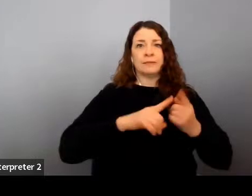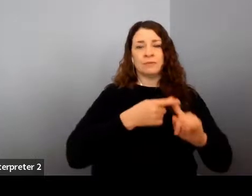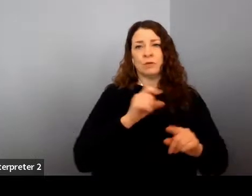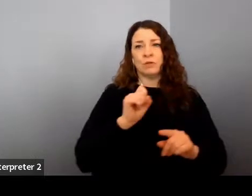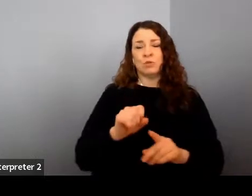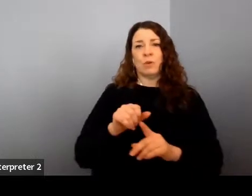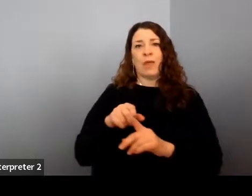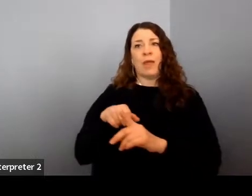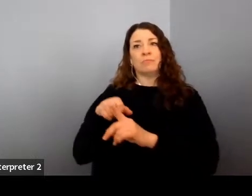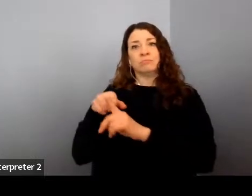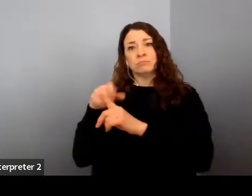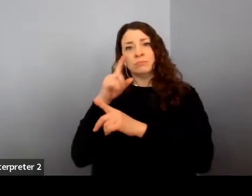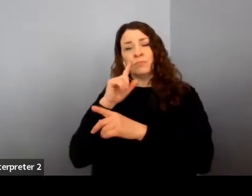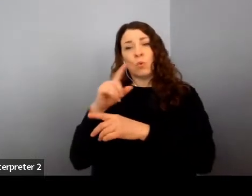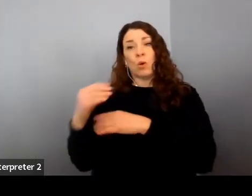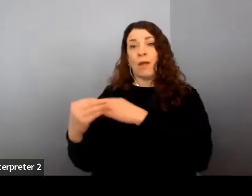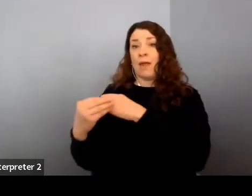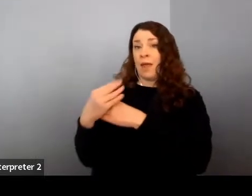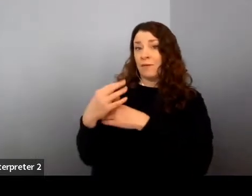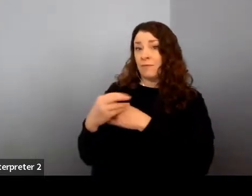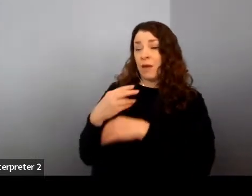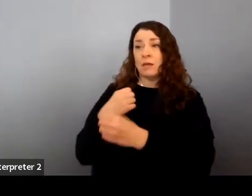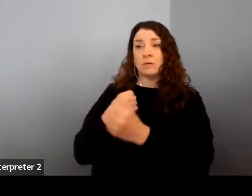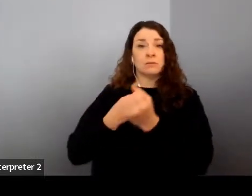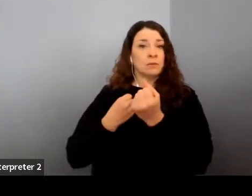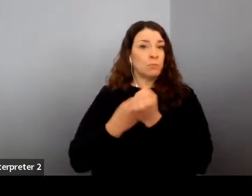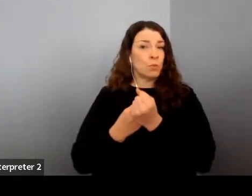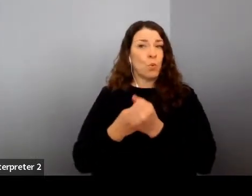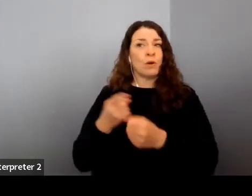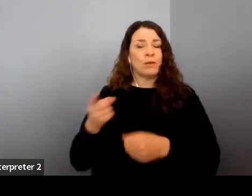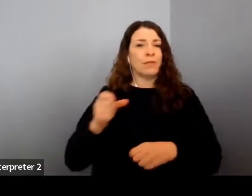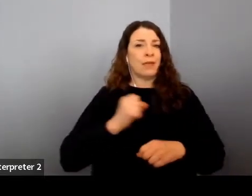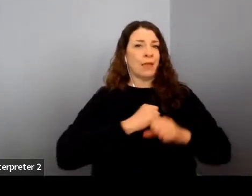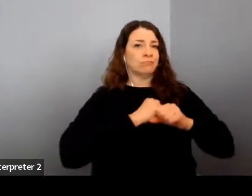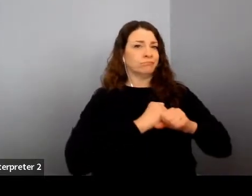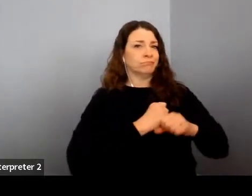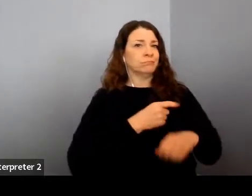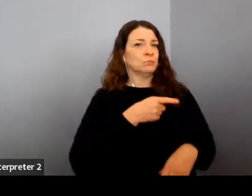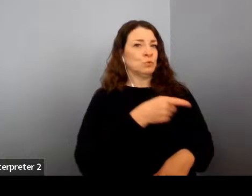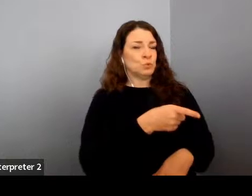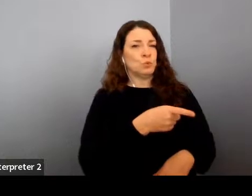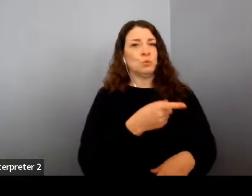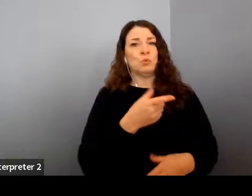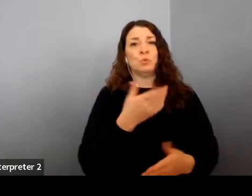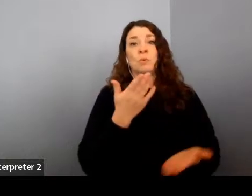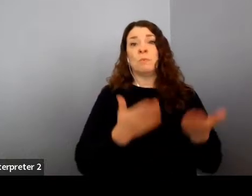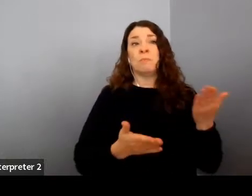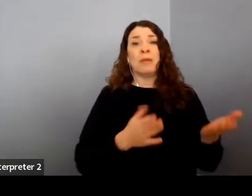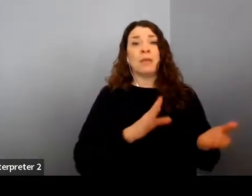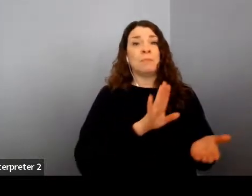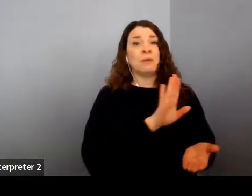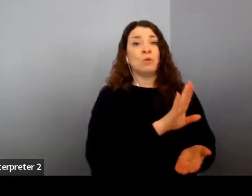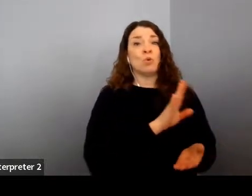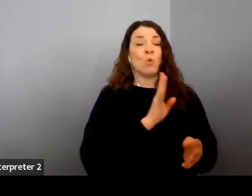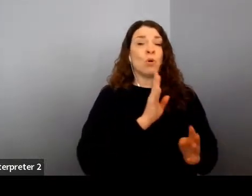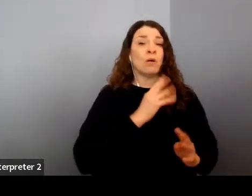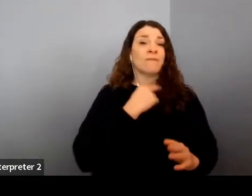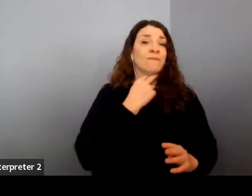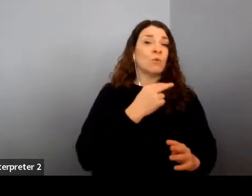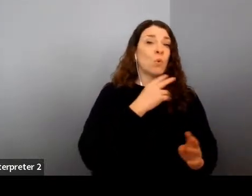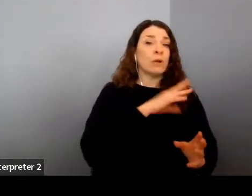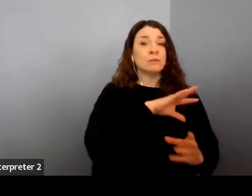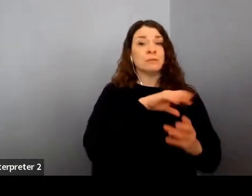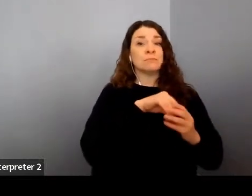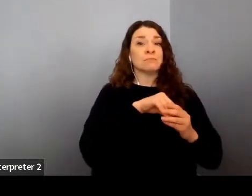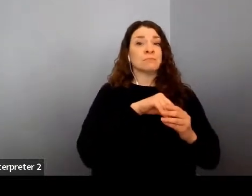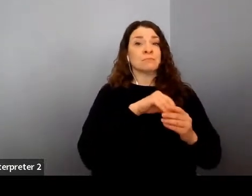for advice, either for support and where they can look out for you in moments where perhaps your voice is not being amplified, you know, in the